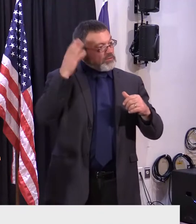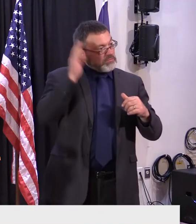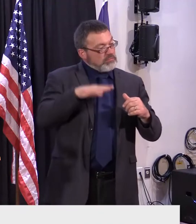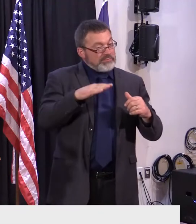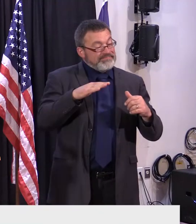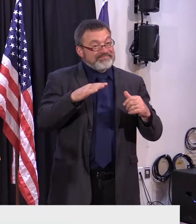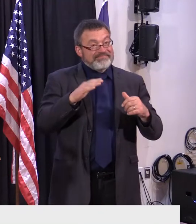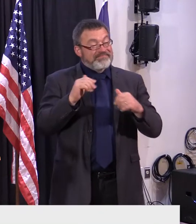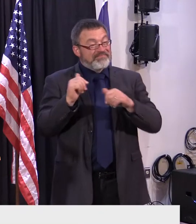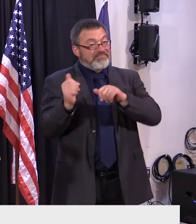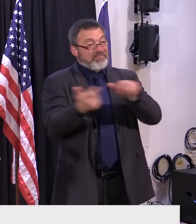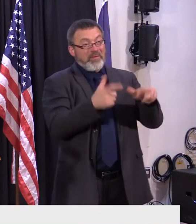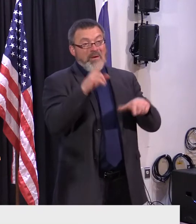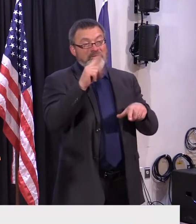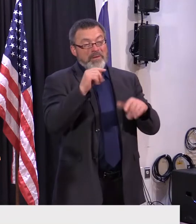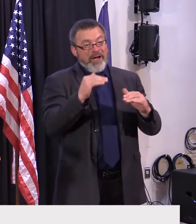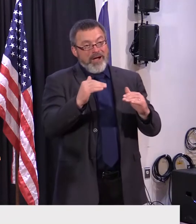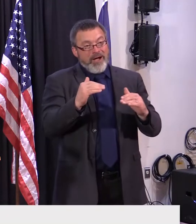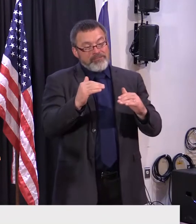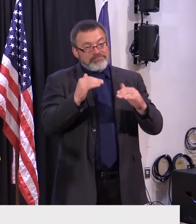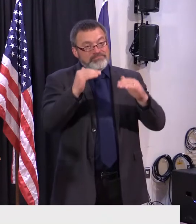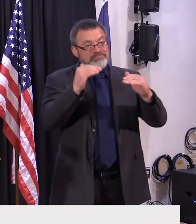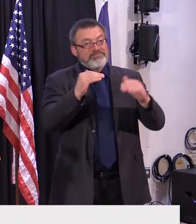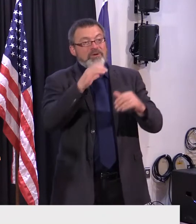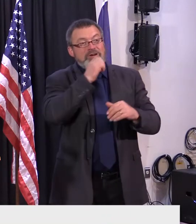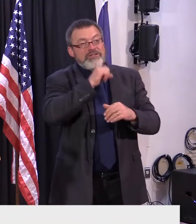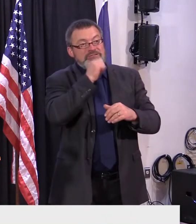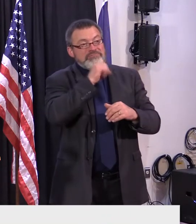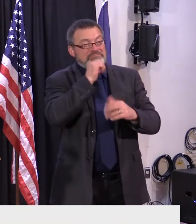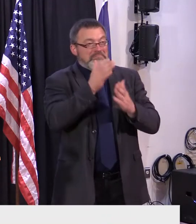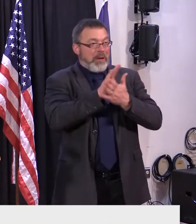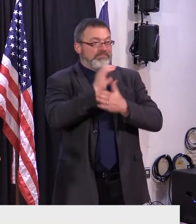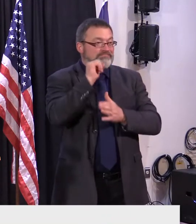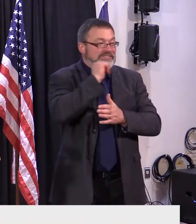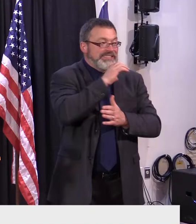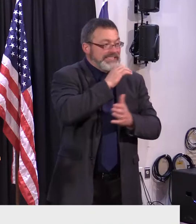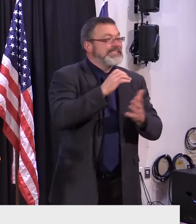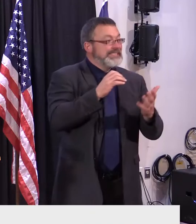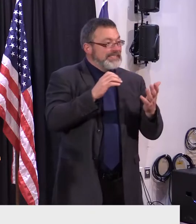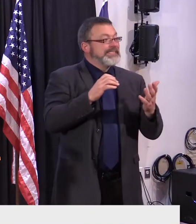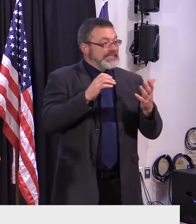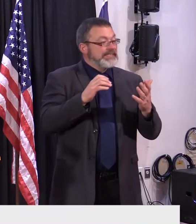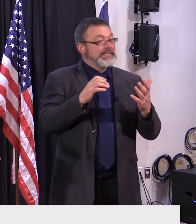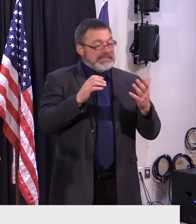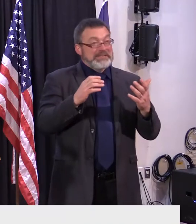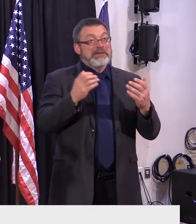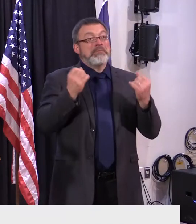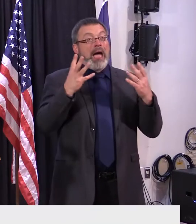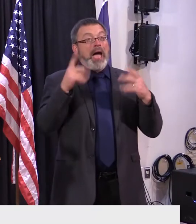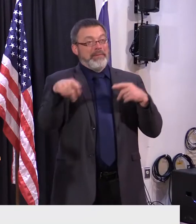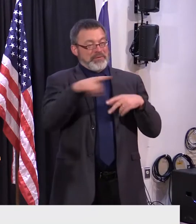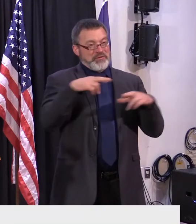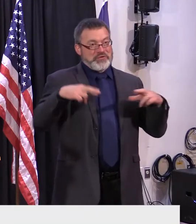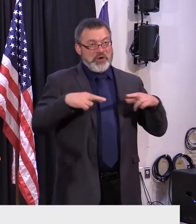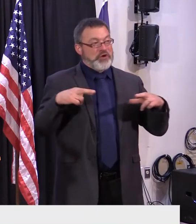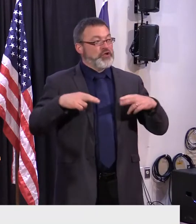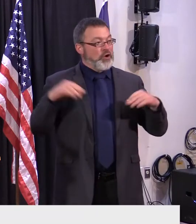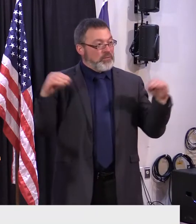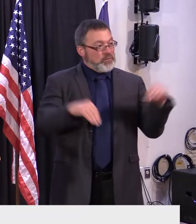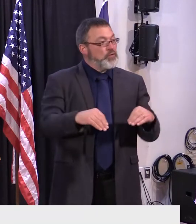We have more retirees. And this problem isn't getting any better. So we have to both